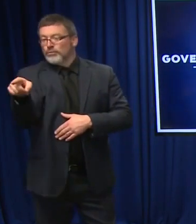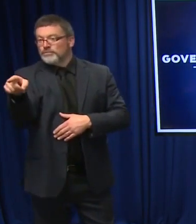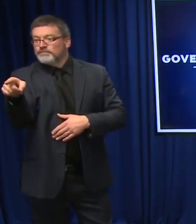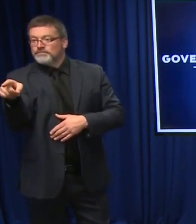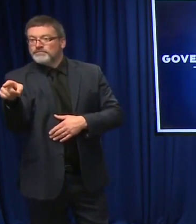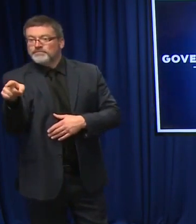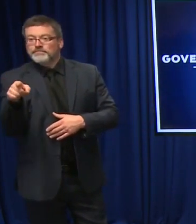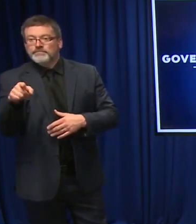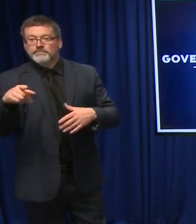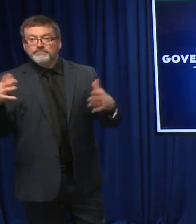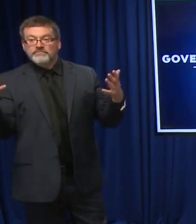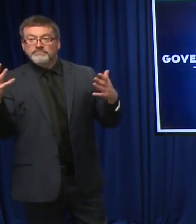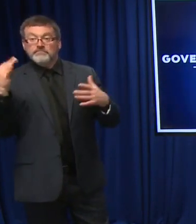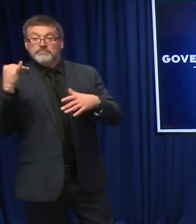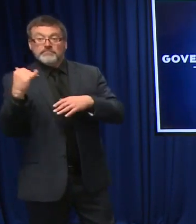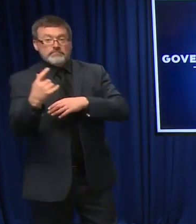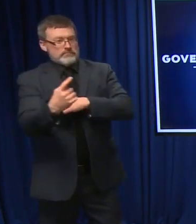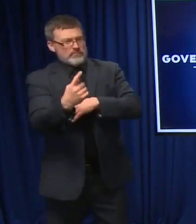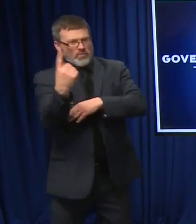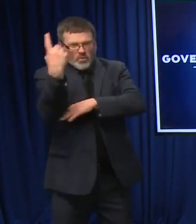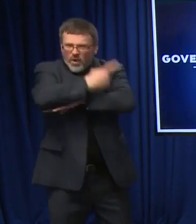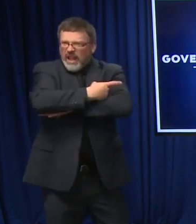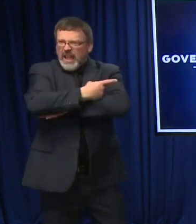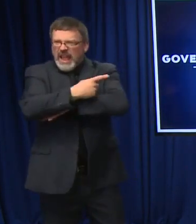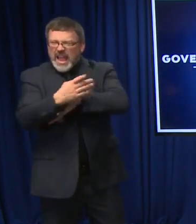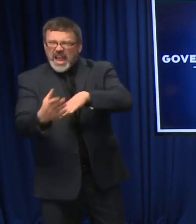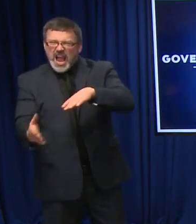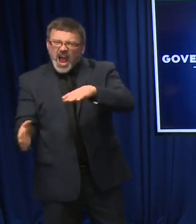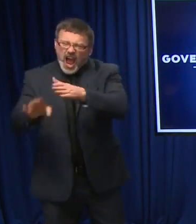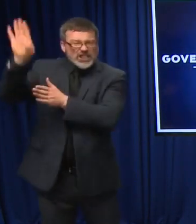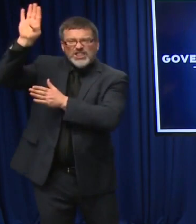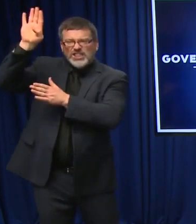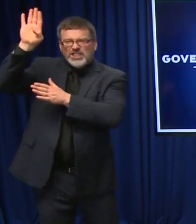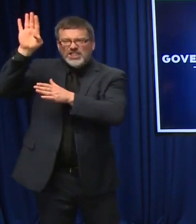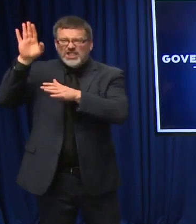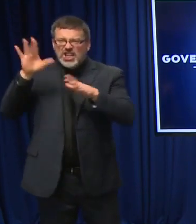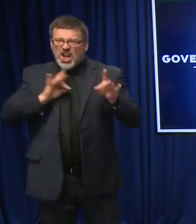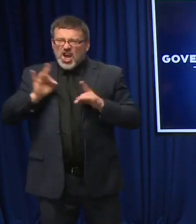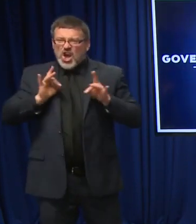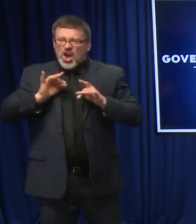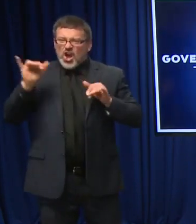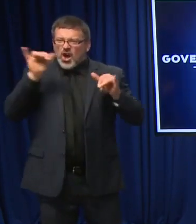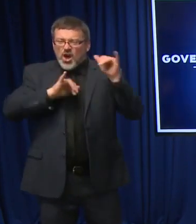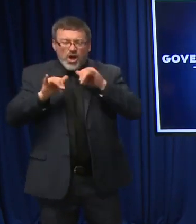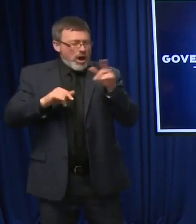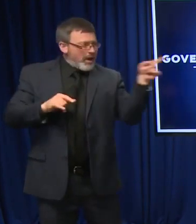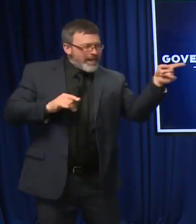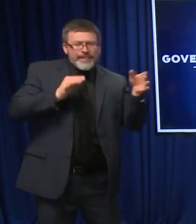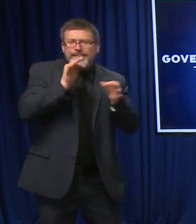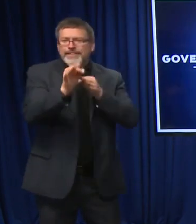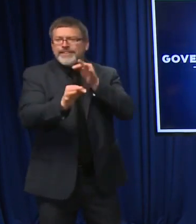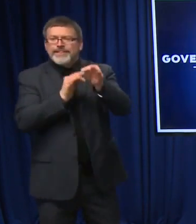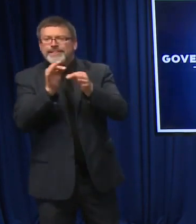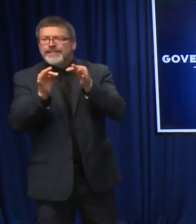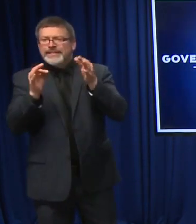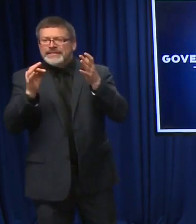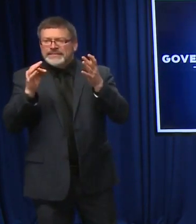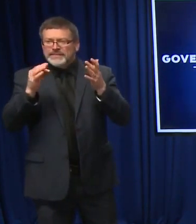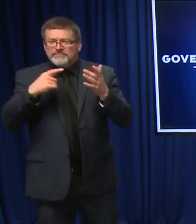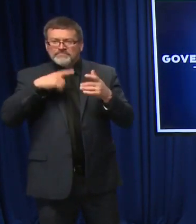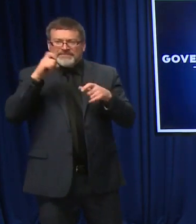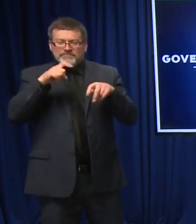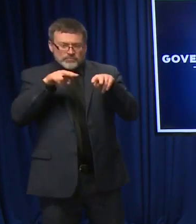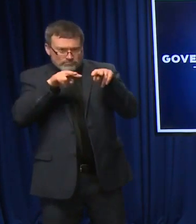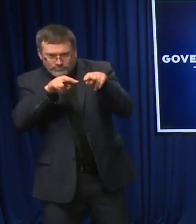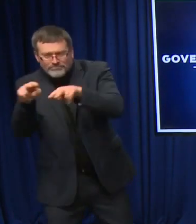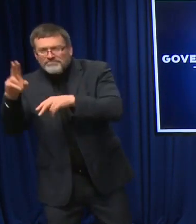one-day highs, as Dr. Chan was saying, you know, across the board, particularly on the metrics that you've identified as being really the ones to watch, hospitalizations,